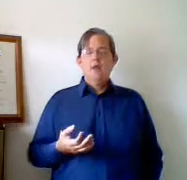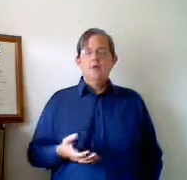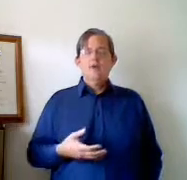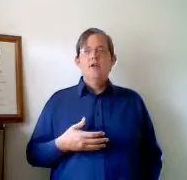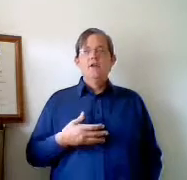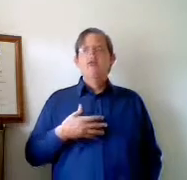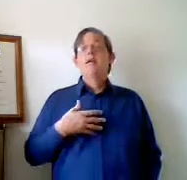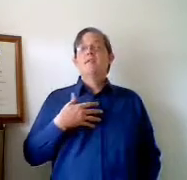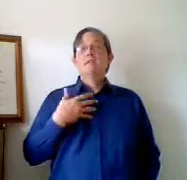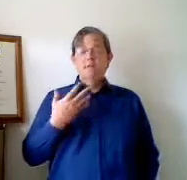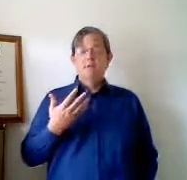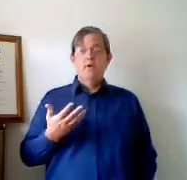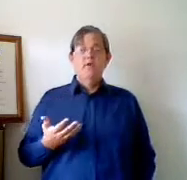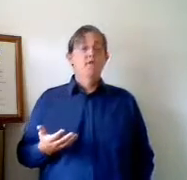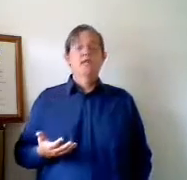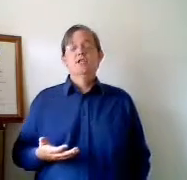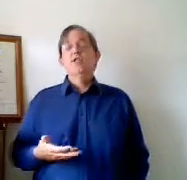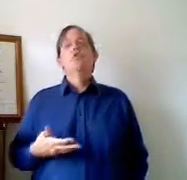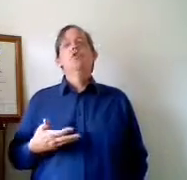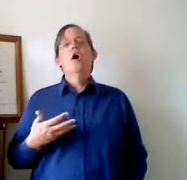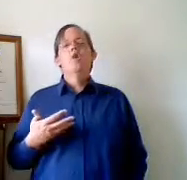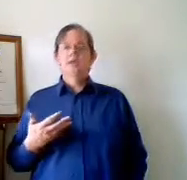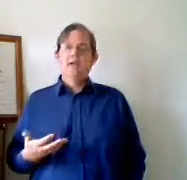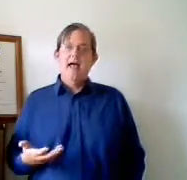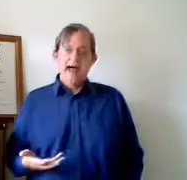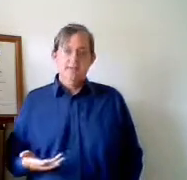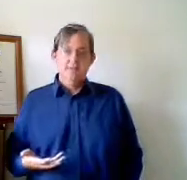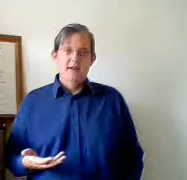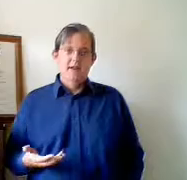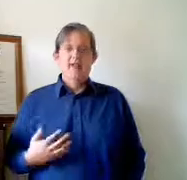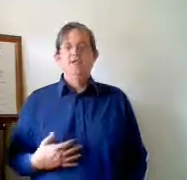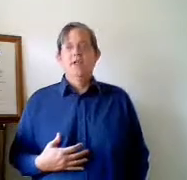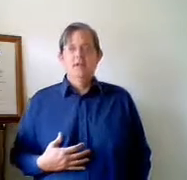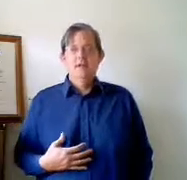right for you to use my first name throughout the conversation, and you do not need to ask me if that is okay.